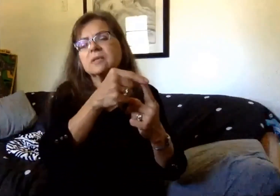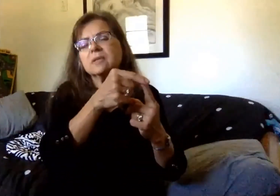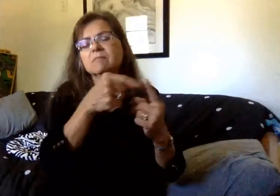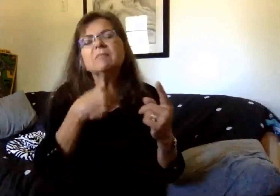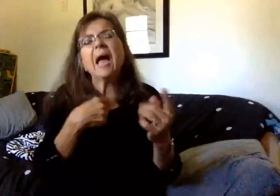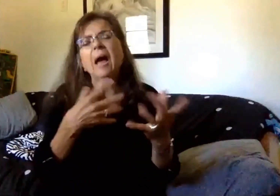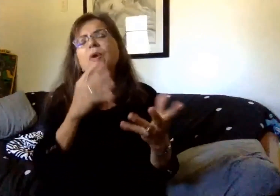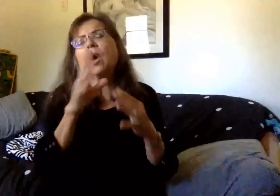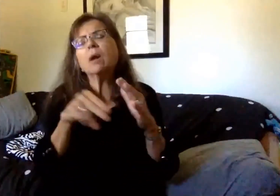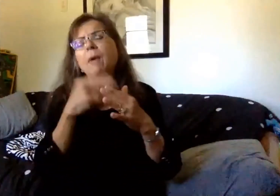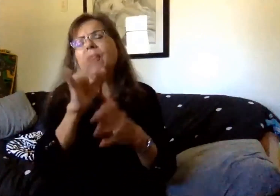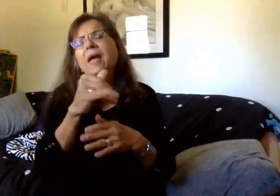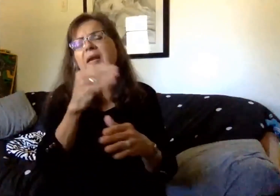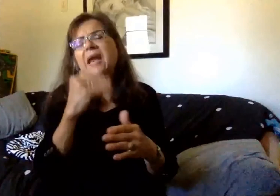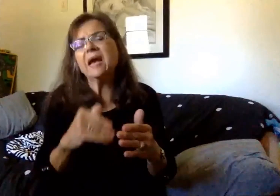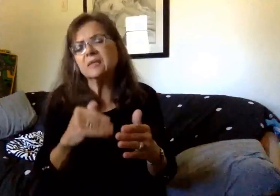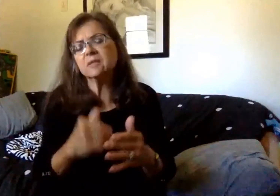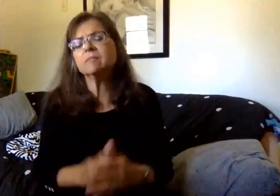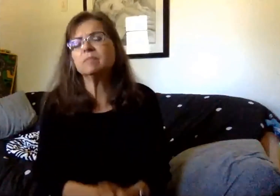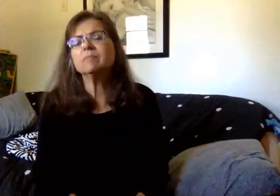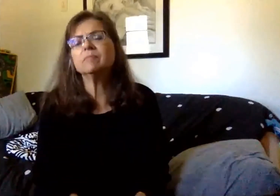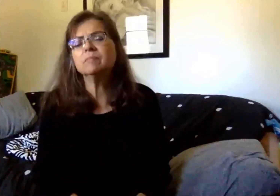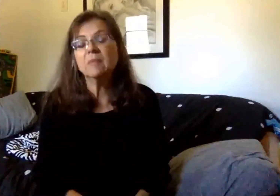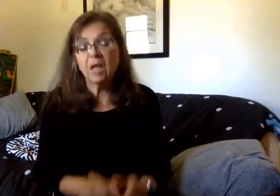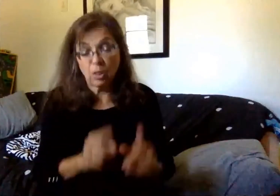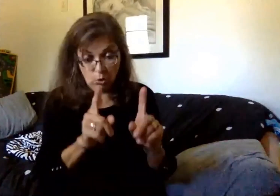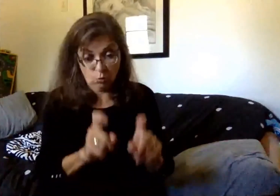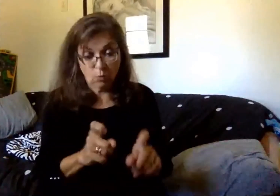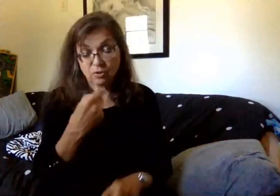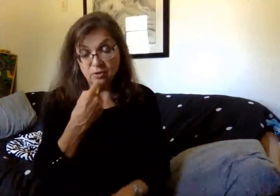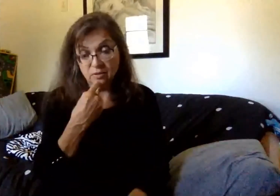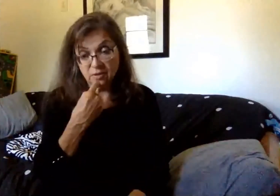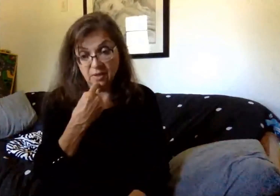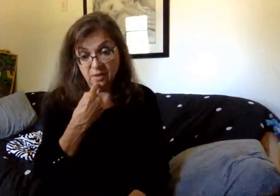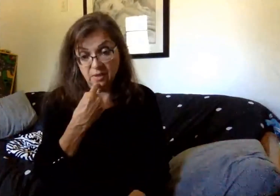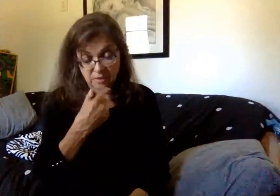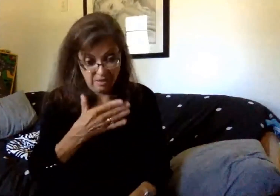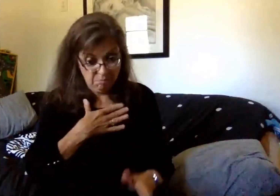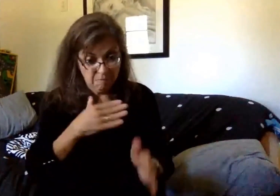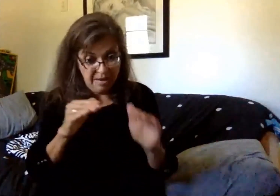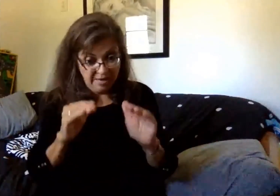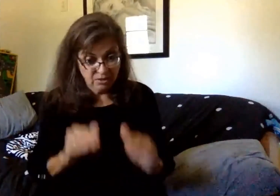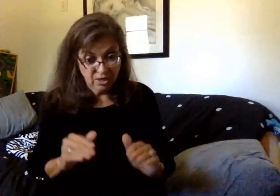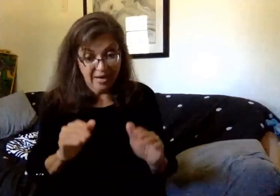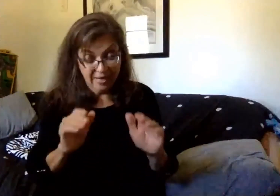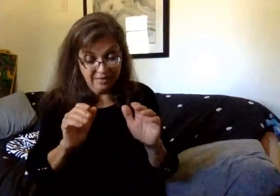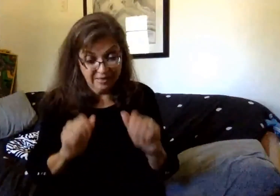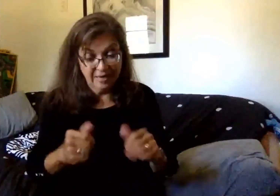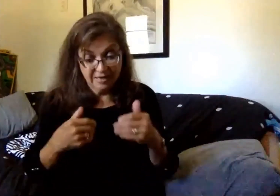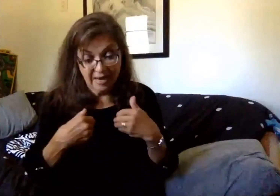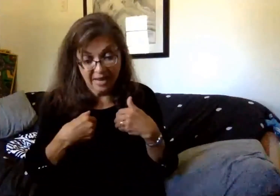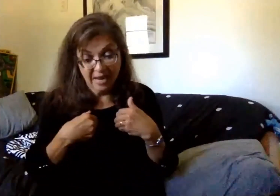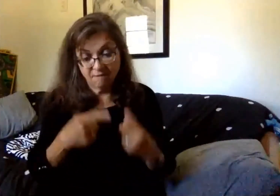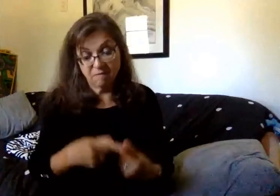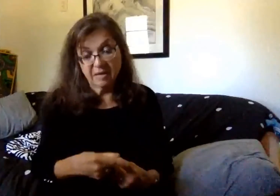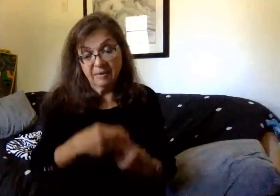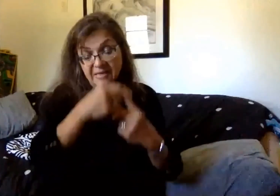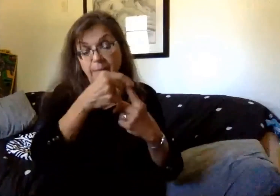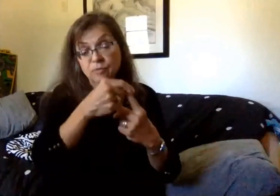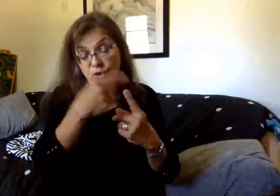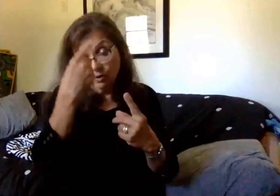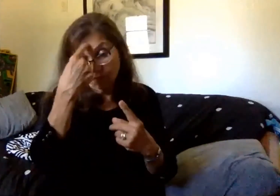like to address that next. So the question reads, will my child be able to receive a medical exemption from wearing a mask?